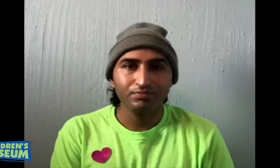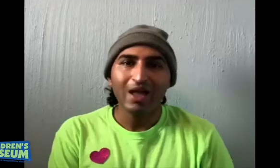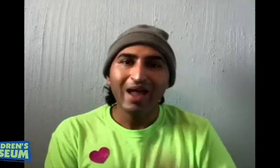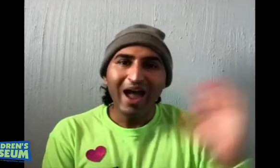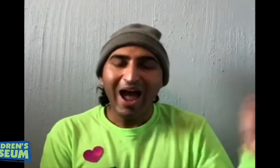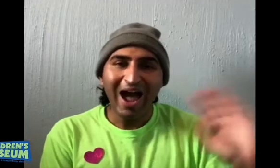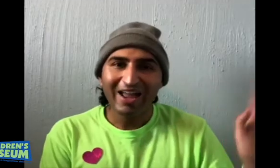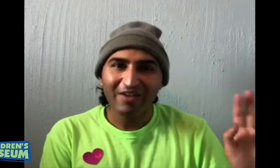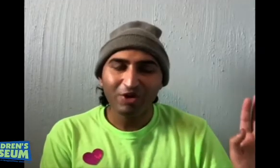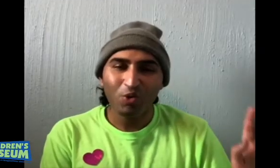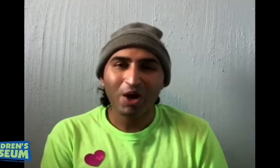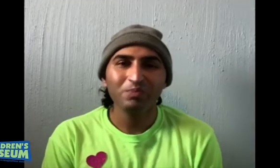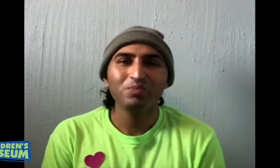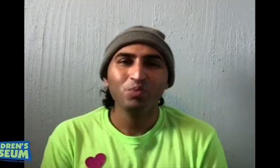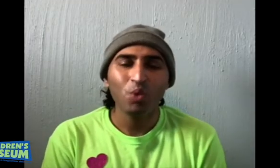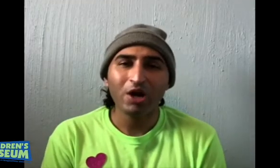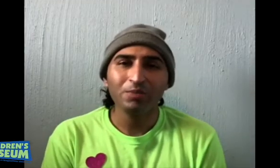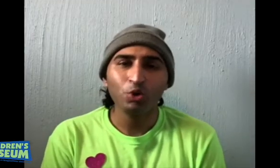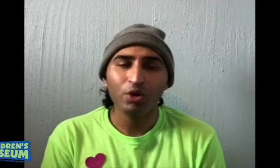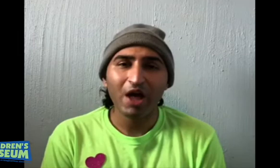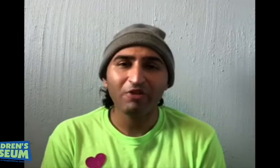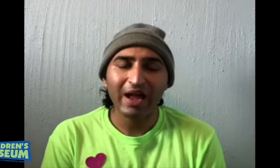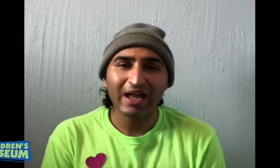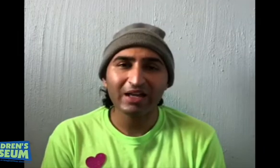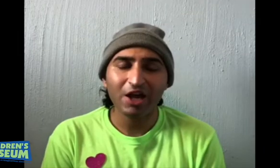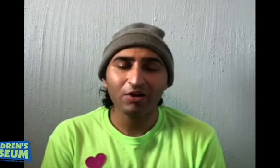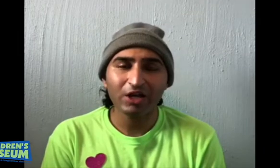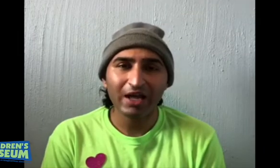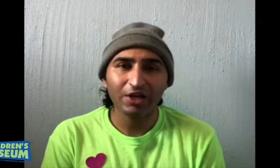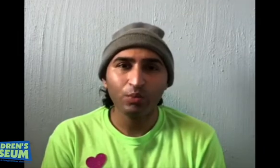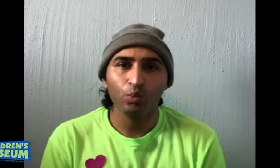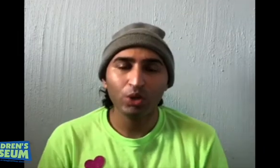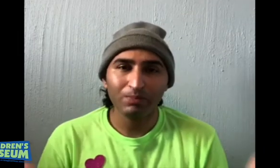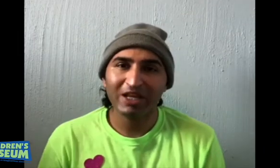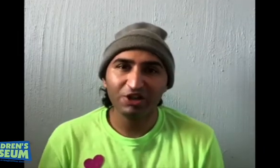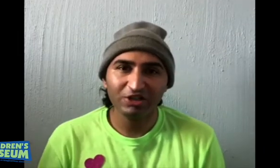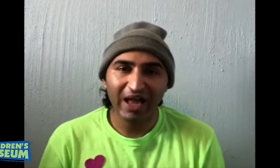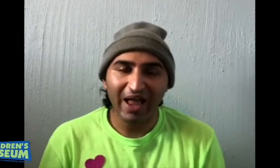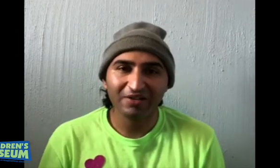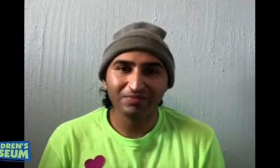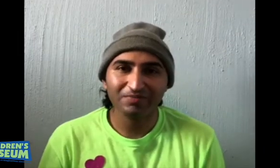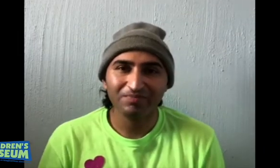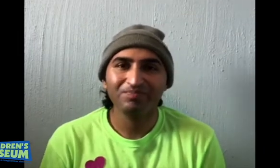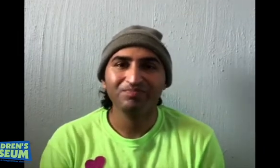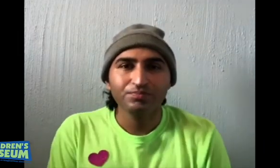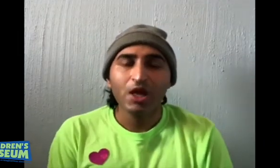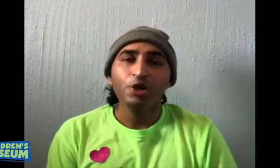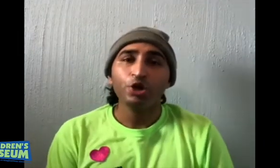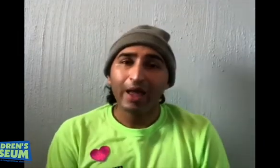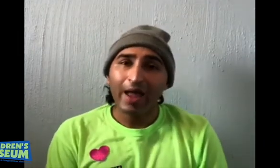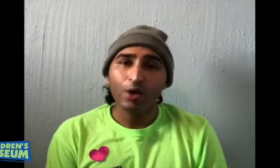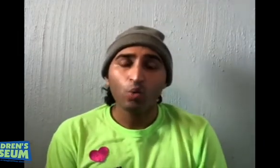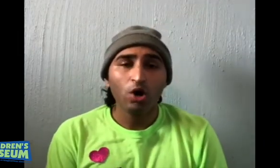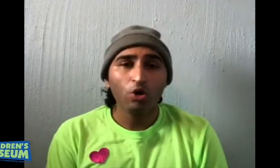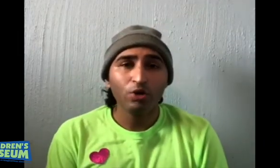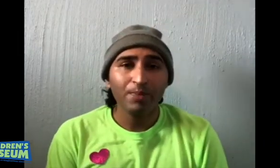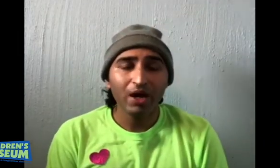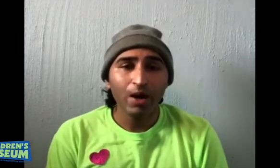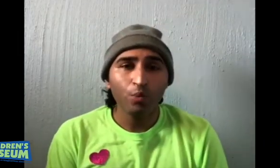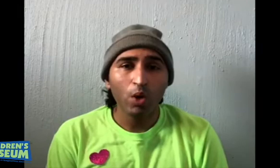Hi everyone, welcome to another ASL session with Mr. Zach. Today we're going to pick up where we